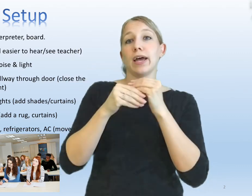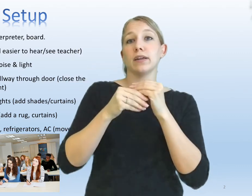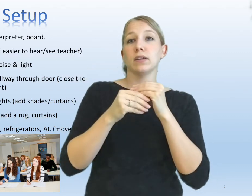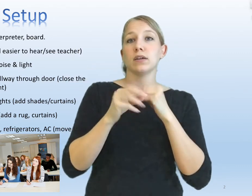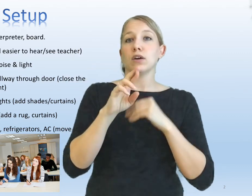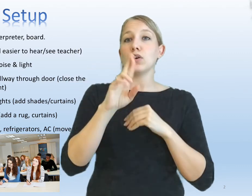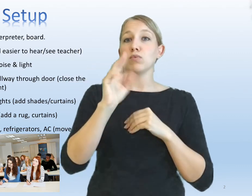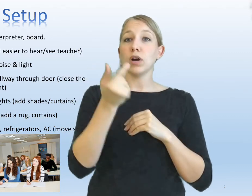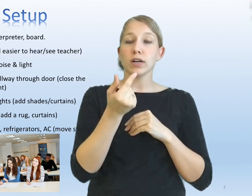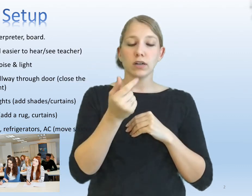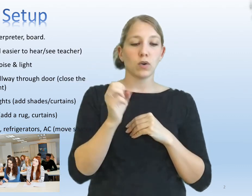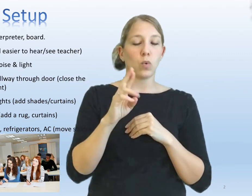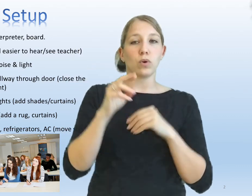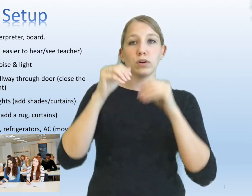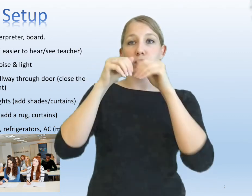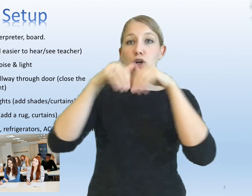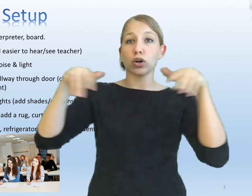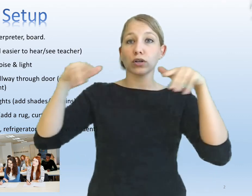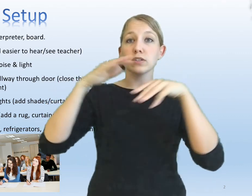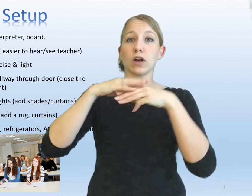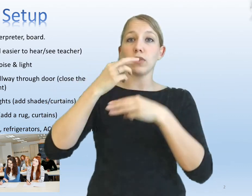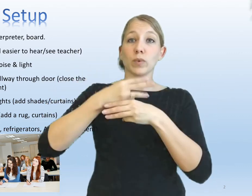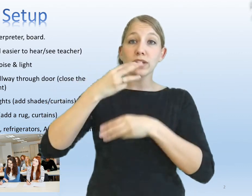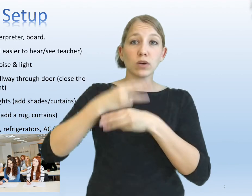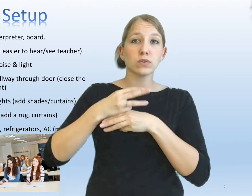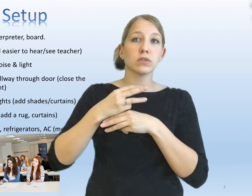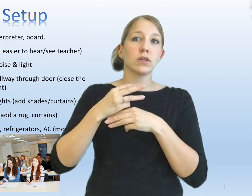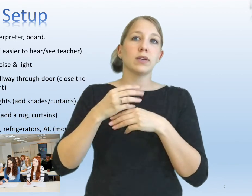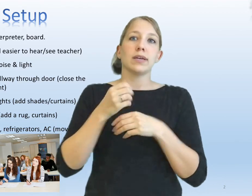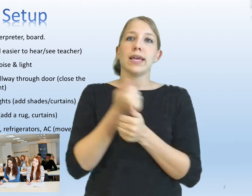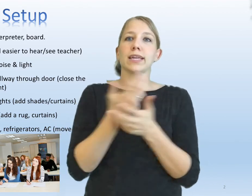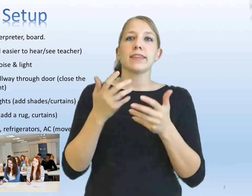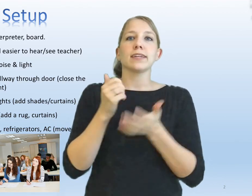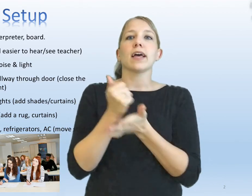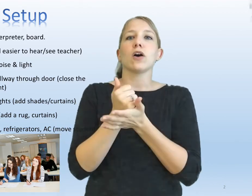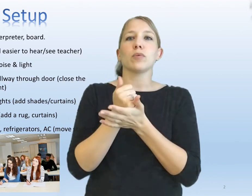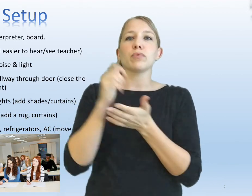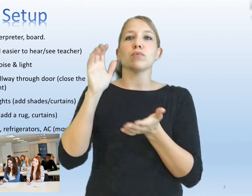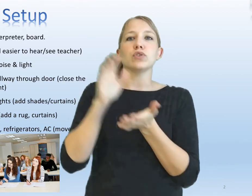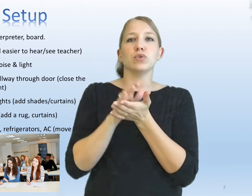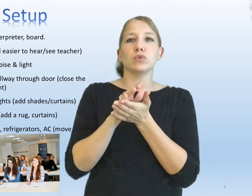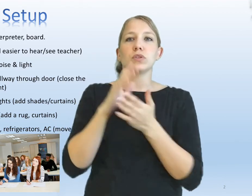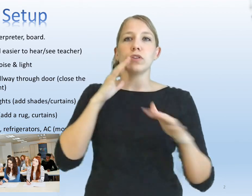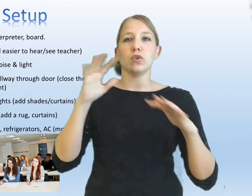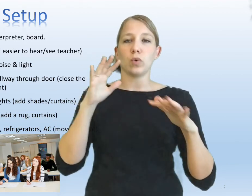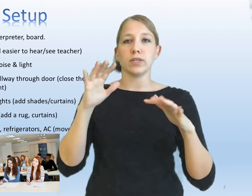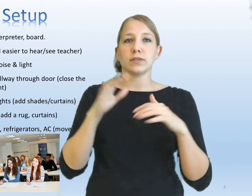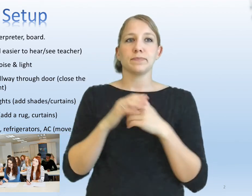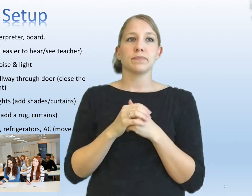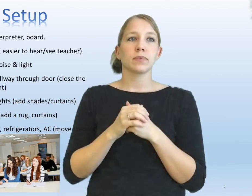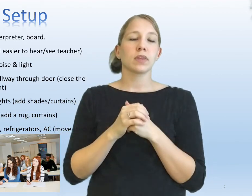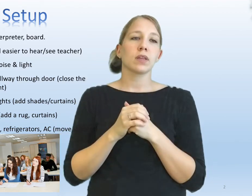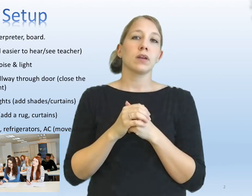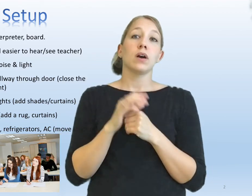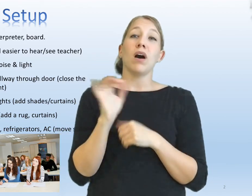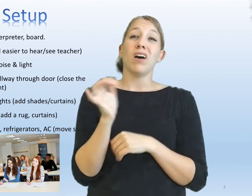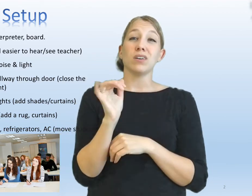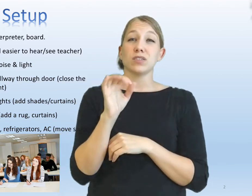can add a rug or curtains on the windows, anything to help reduce the noise.